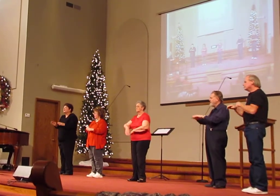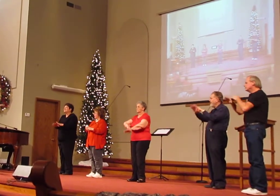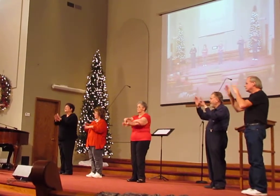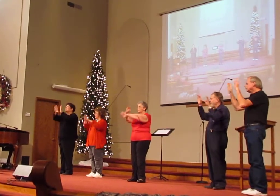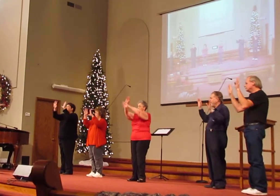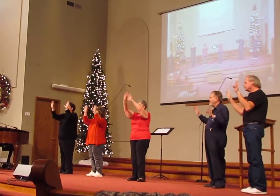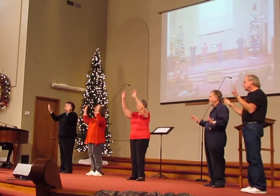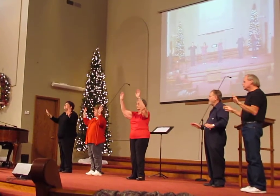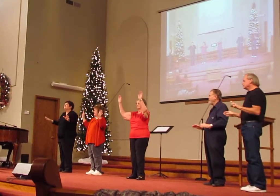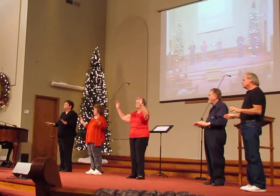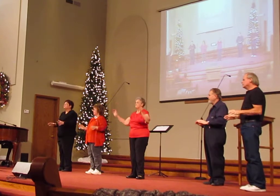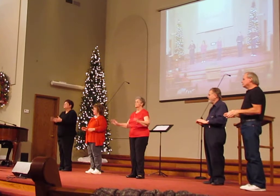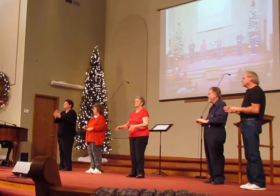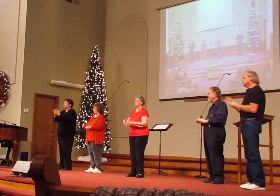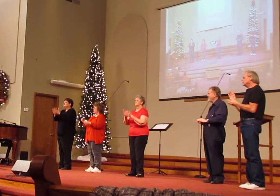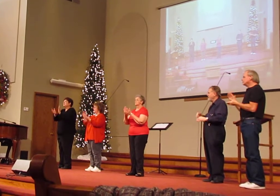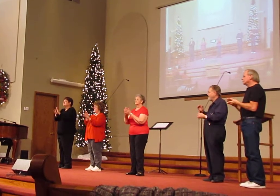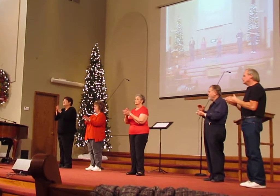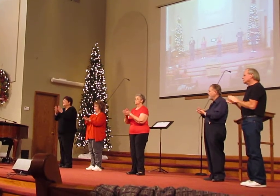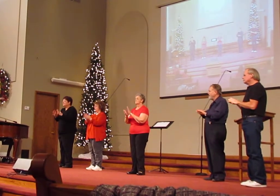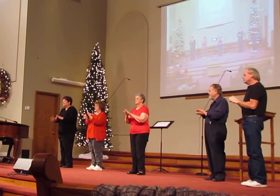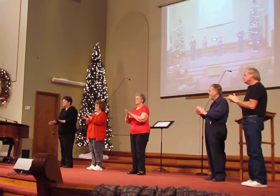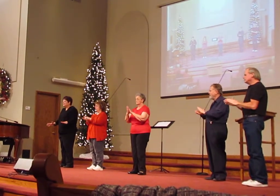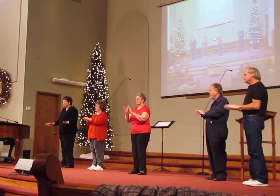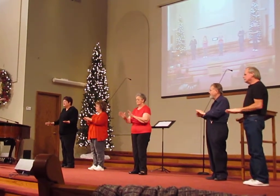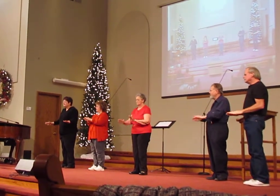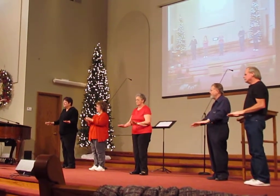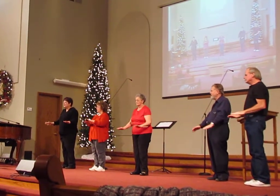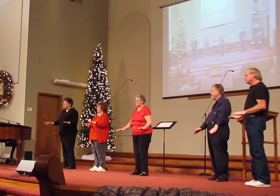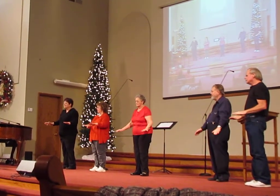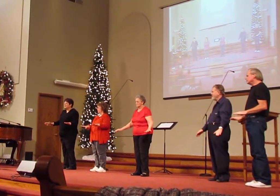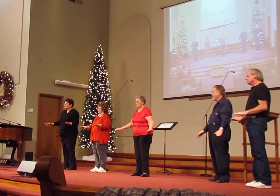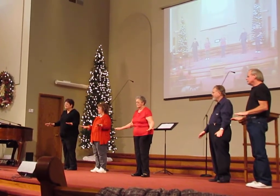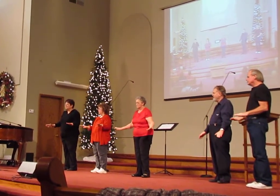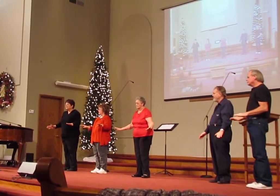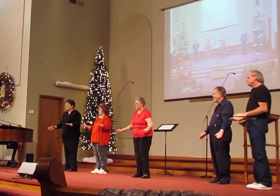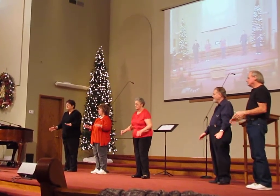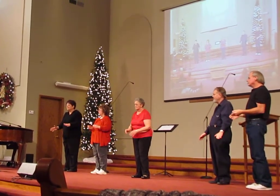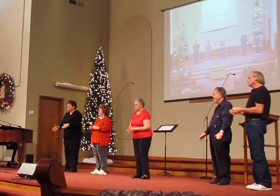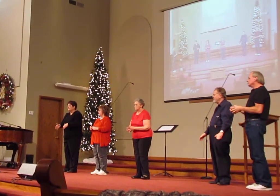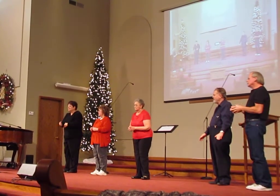heavenly peace.